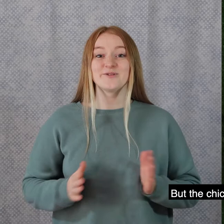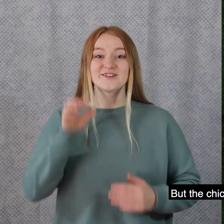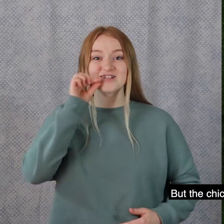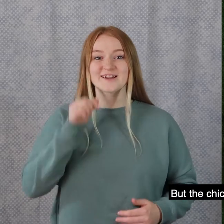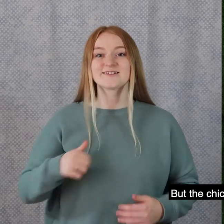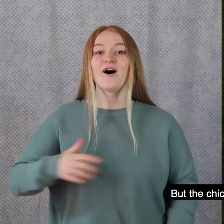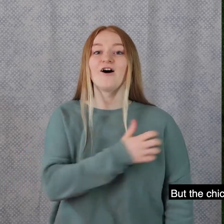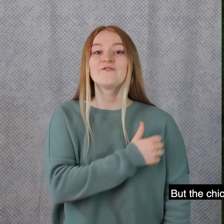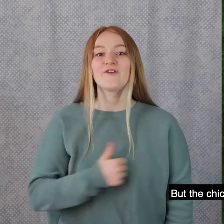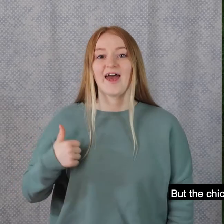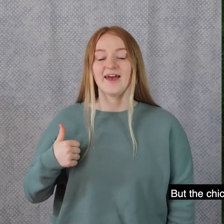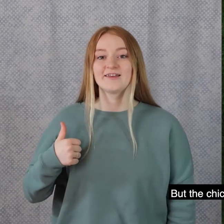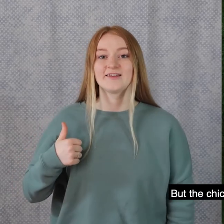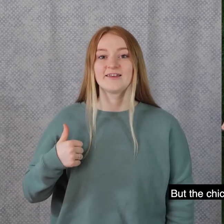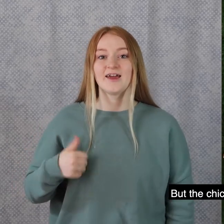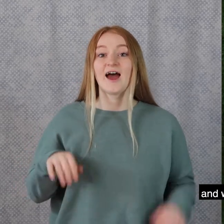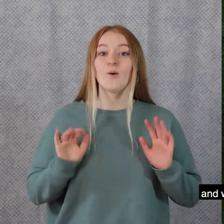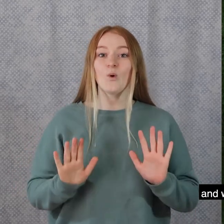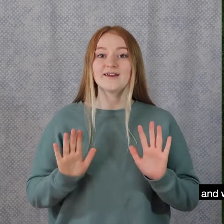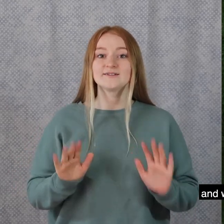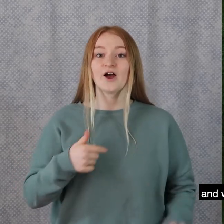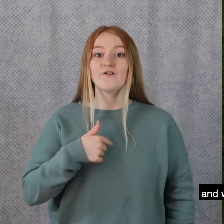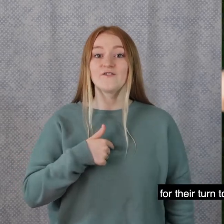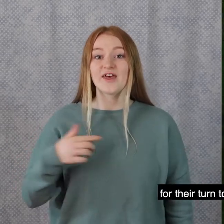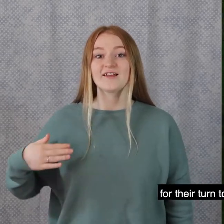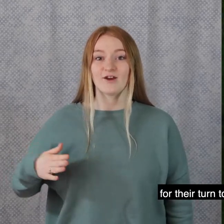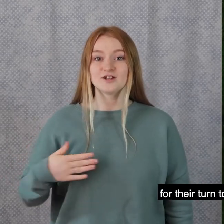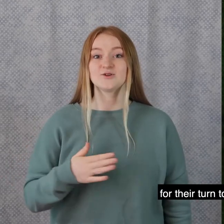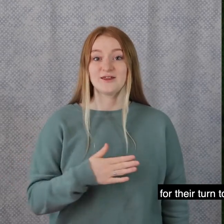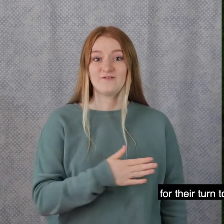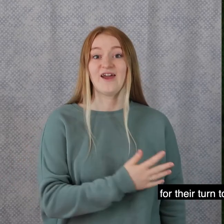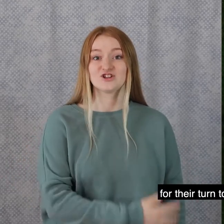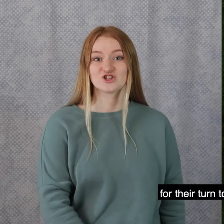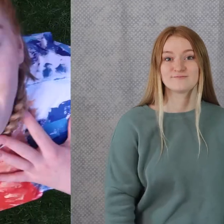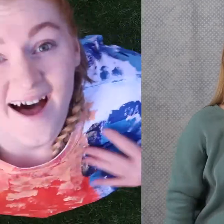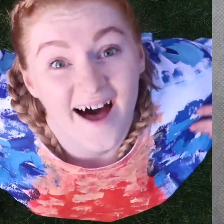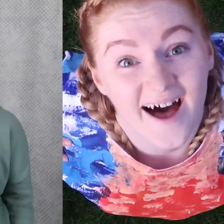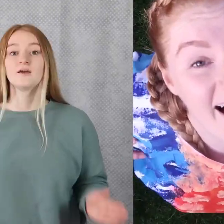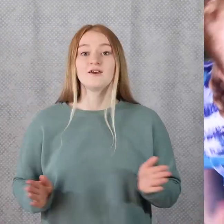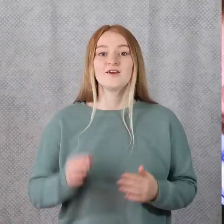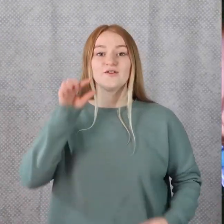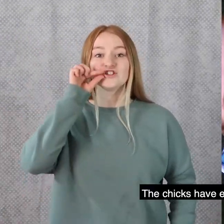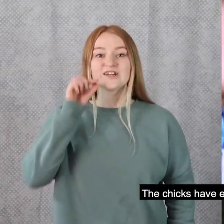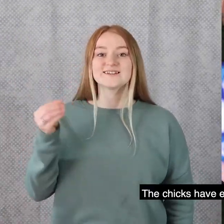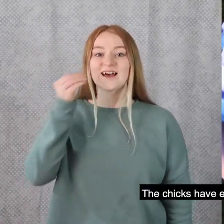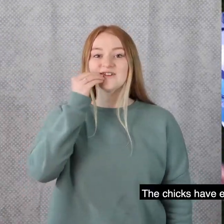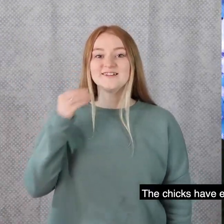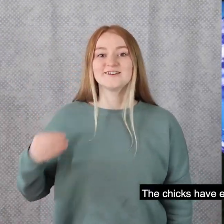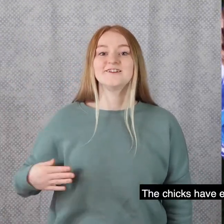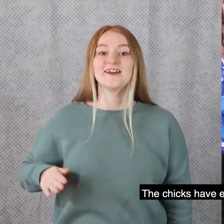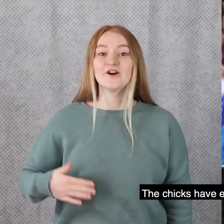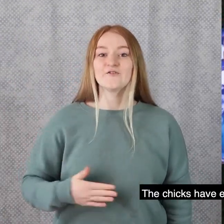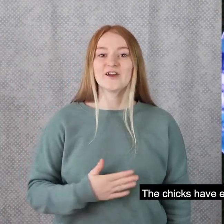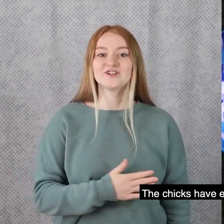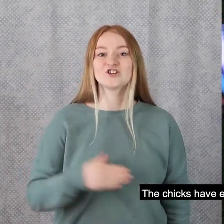But the chicks are fair and wait for their turn to eat the fish. The chicks have